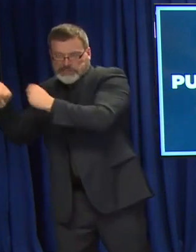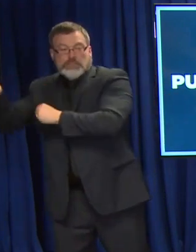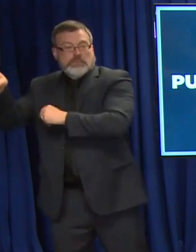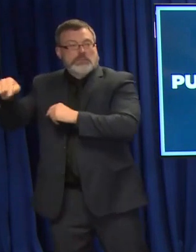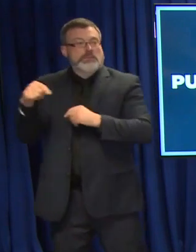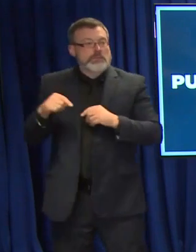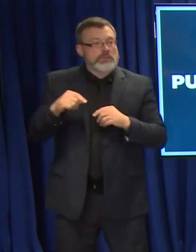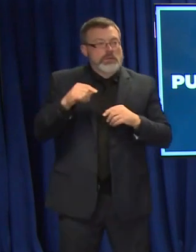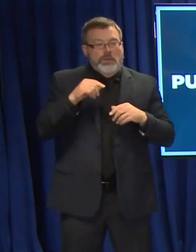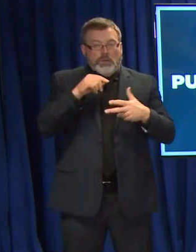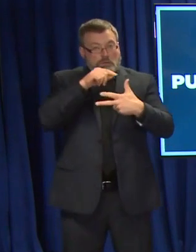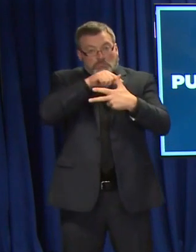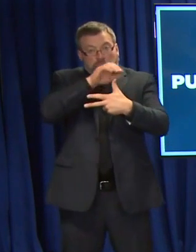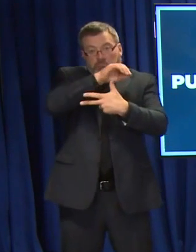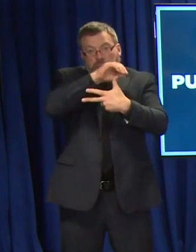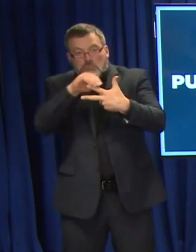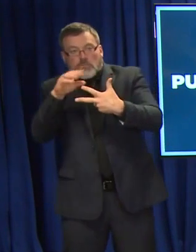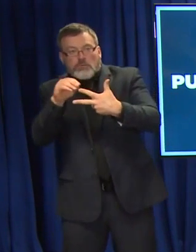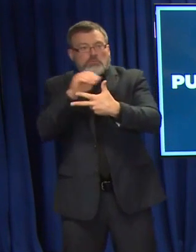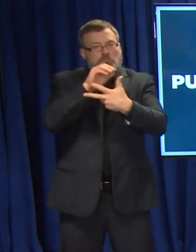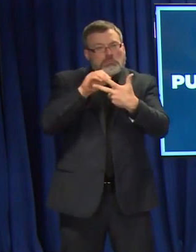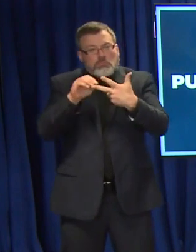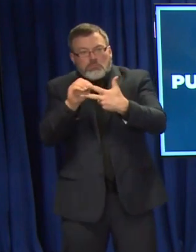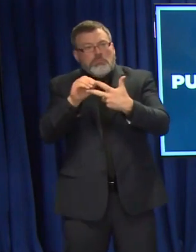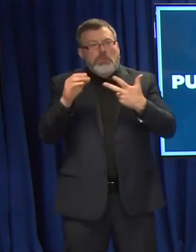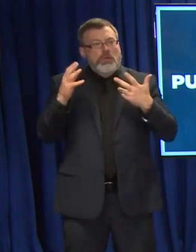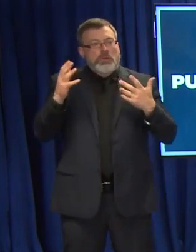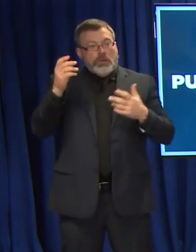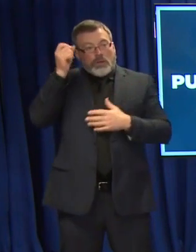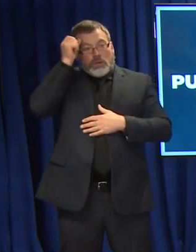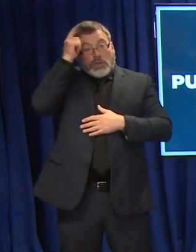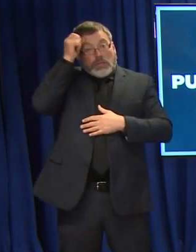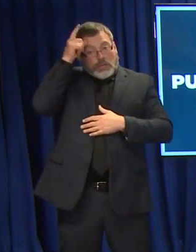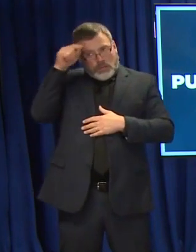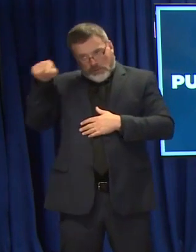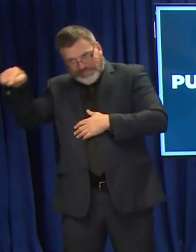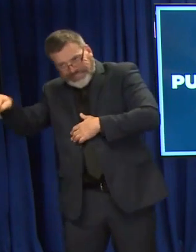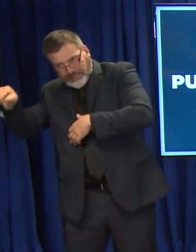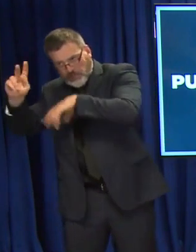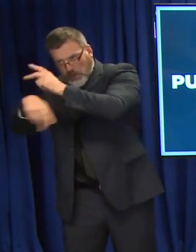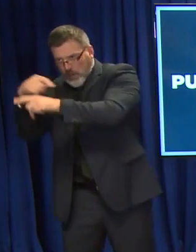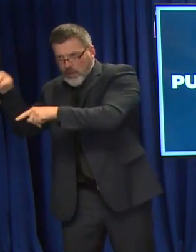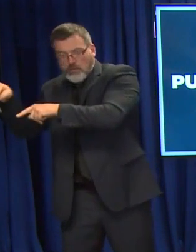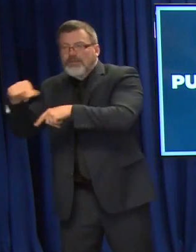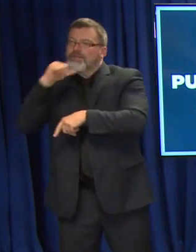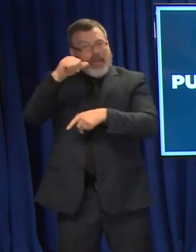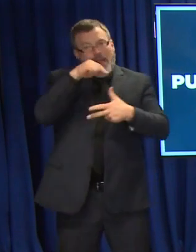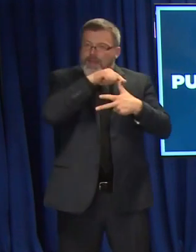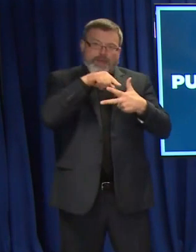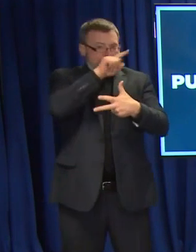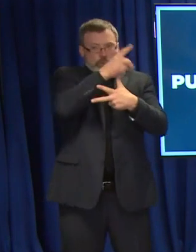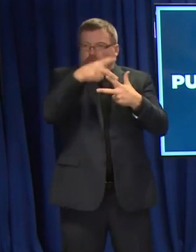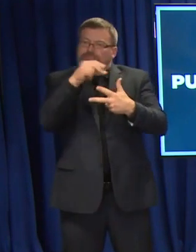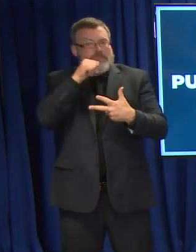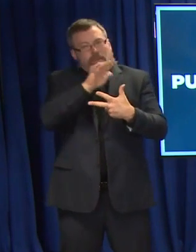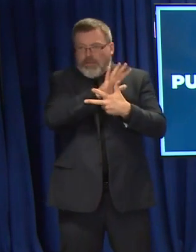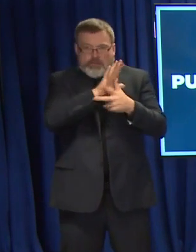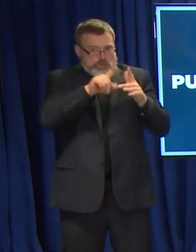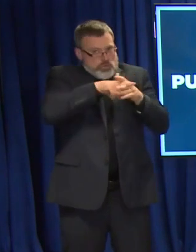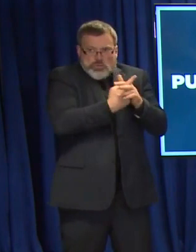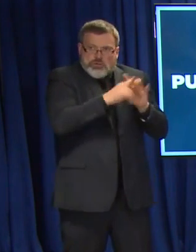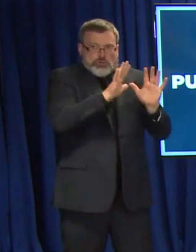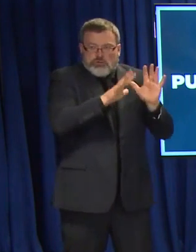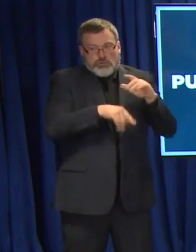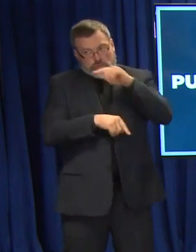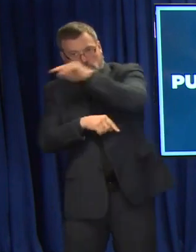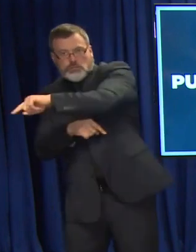strategy is an option for booster doses only so that somebody who got the Janssen COVID-19 vaccine can get a booster dose